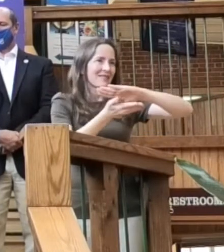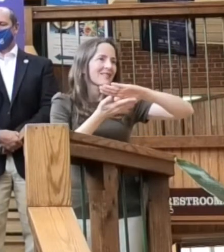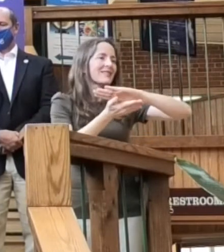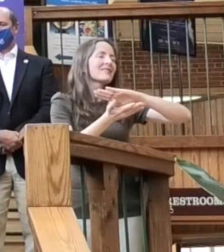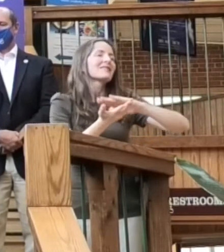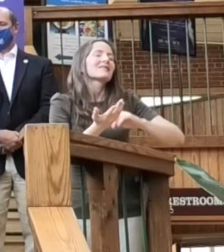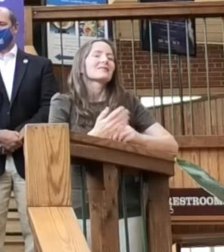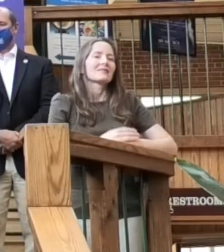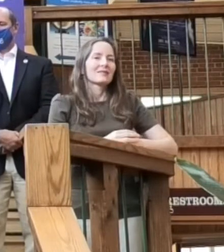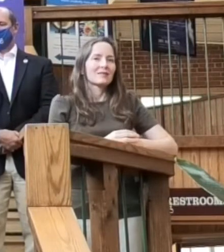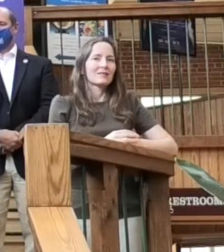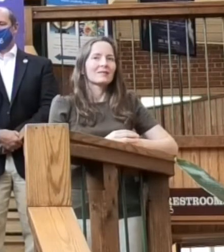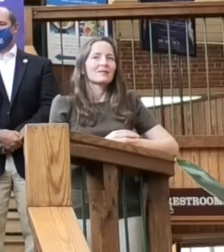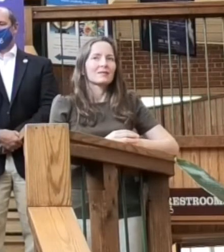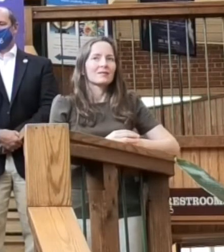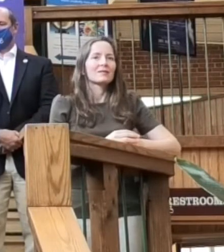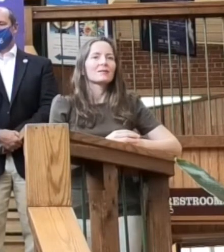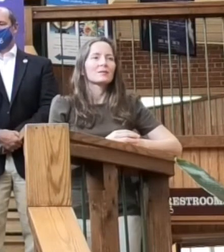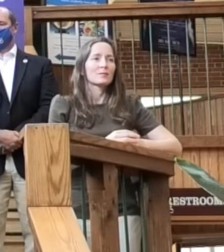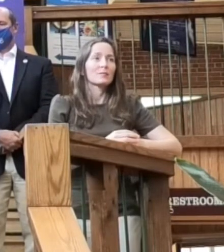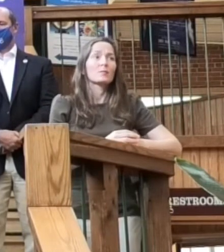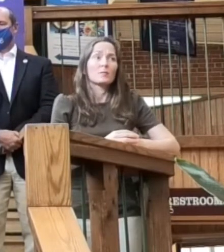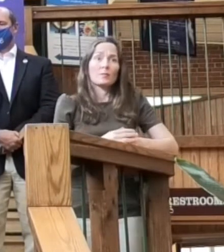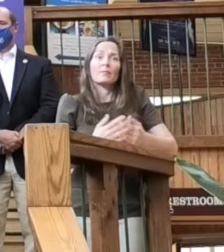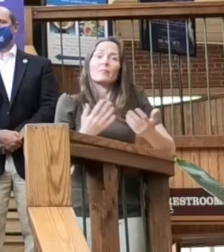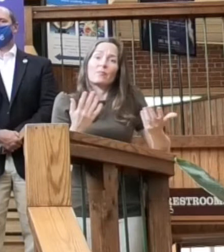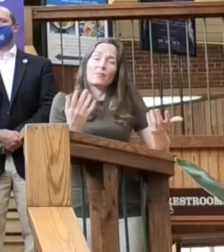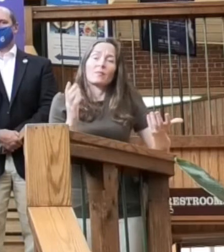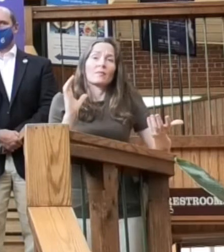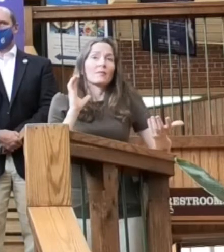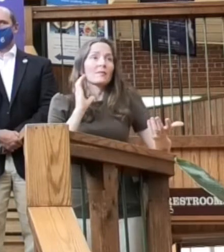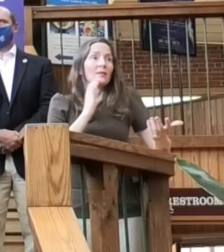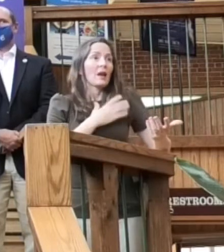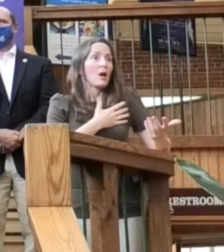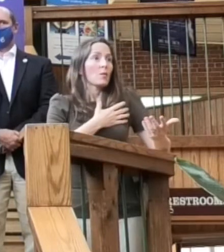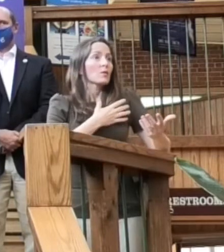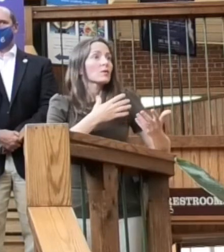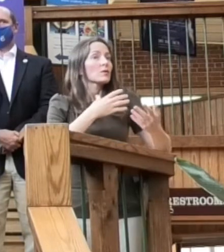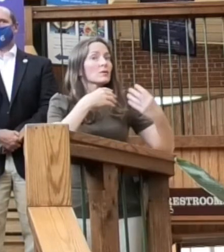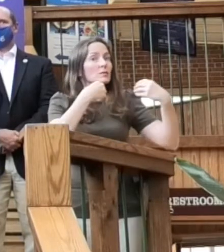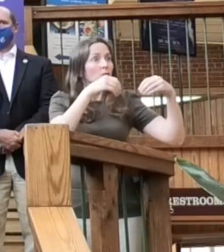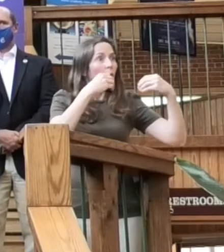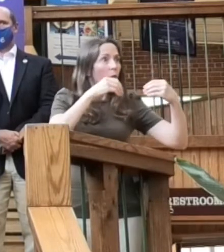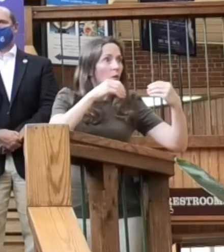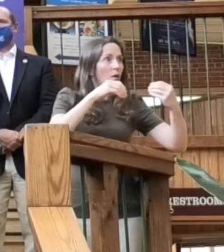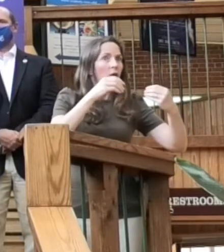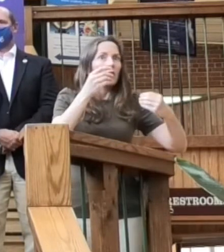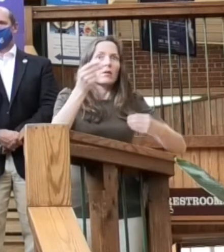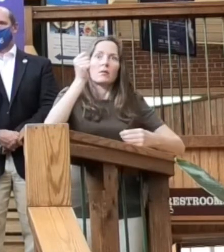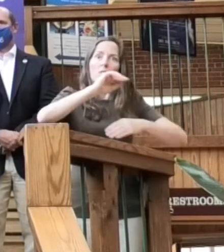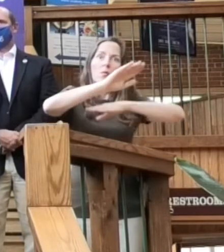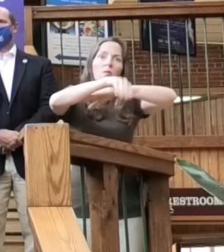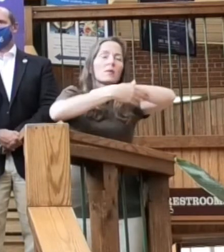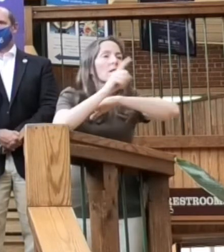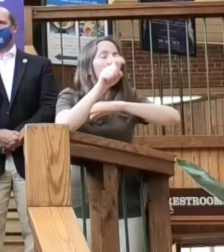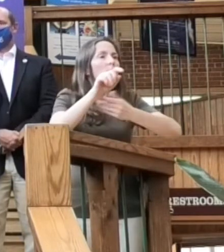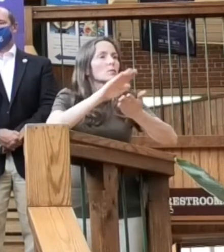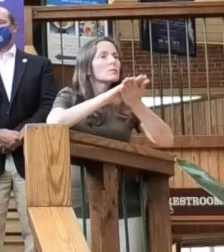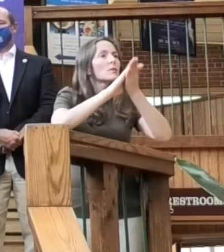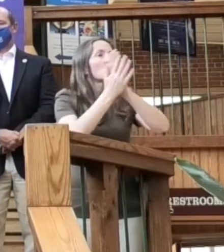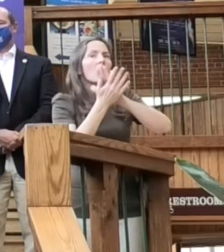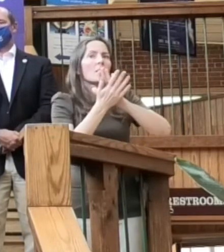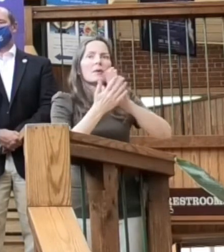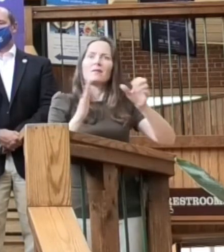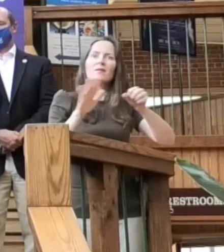We took our brick and mortar to almost e-commerce. All our products are available through our website